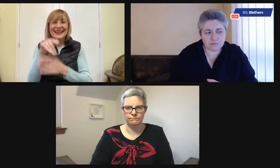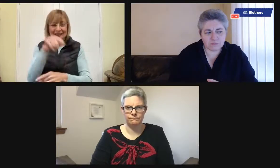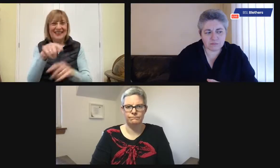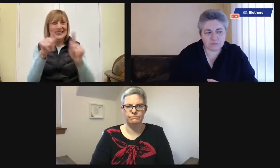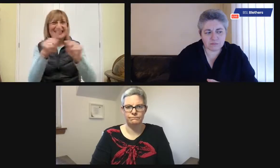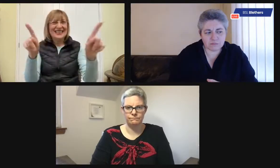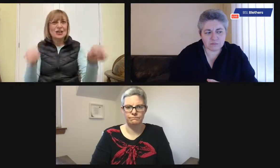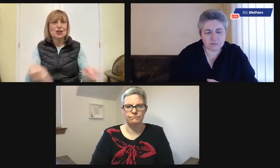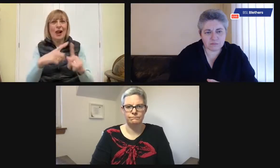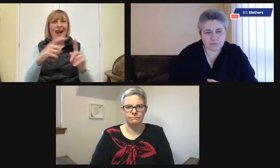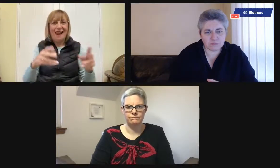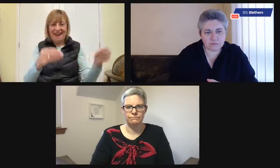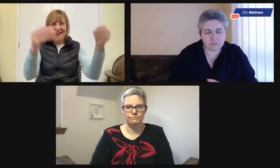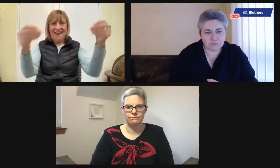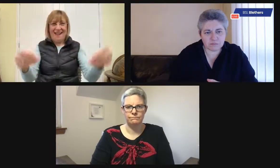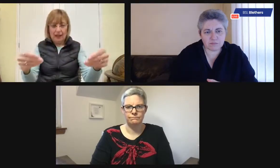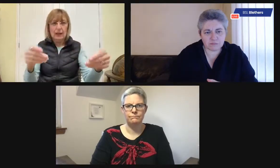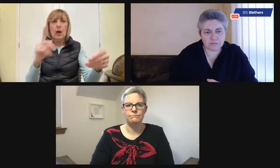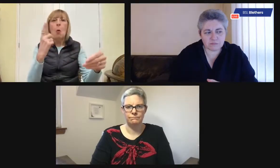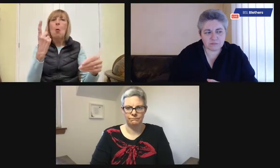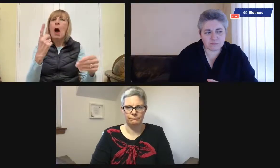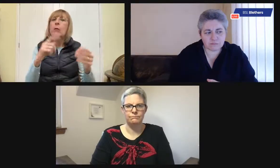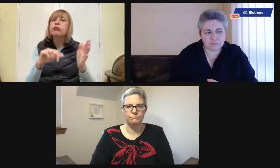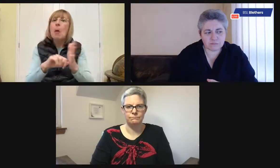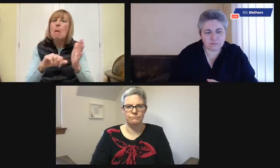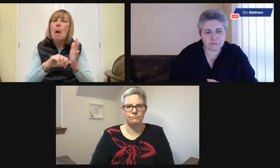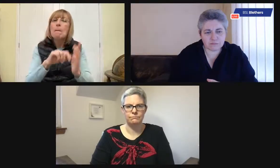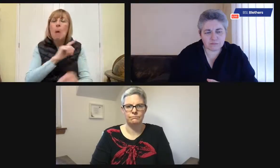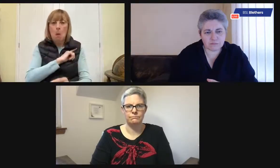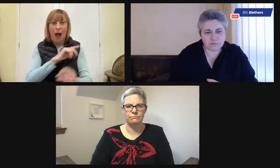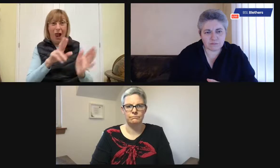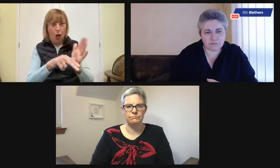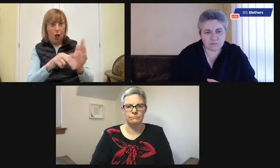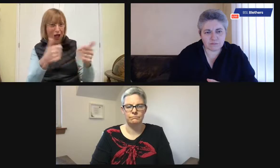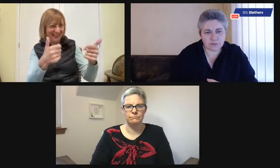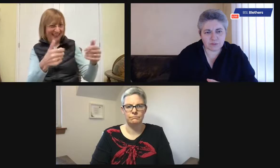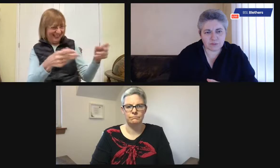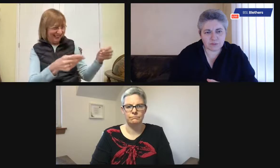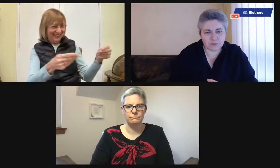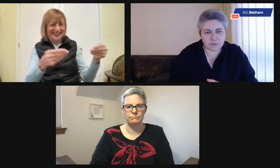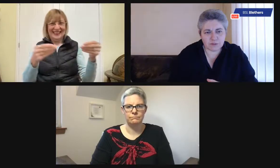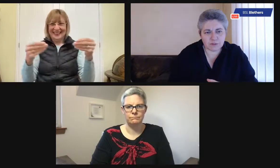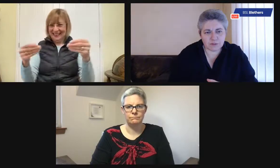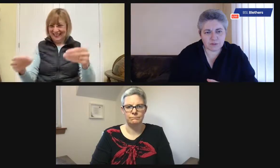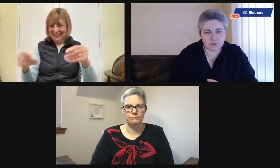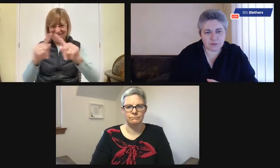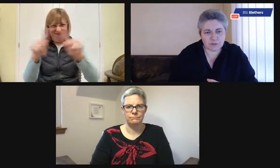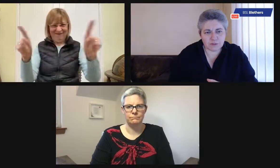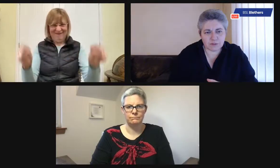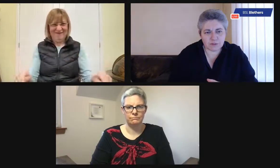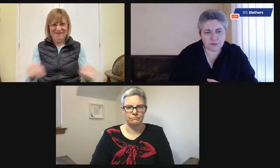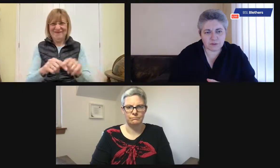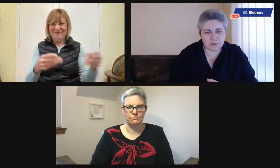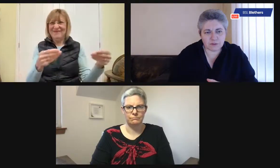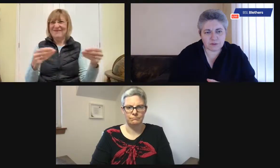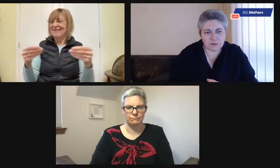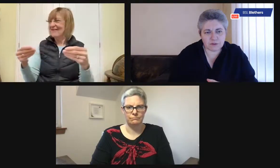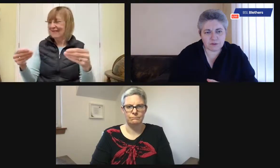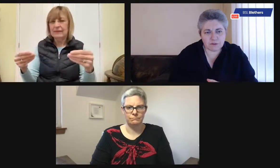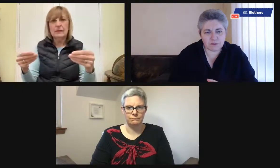check the time because he suffered that confusion. So having that digital screen was great. There was one problem,